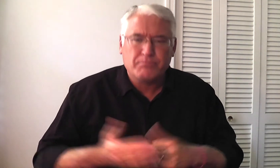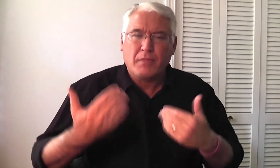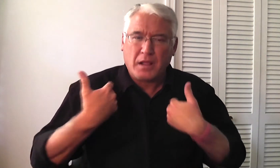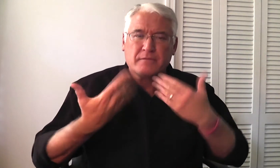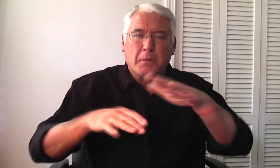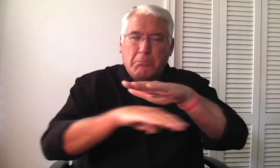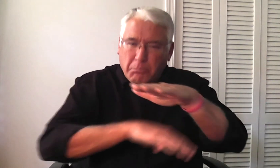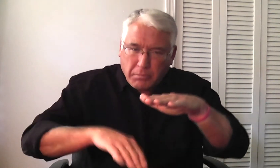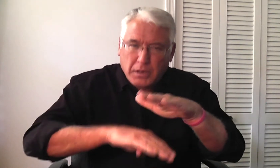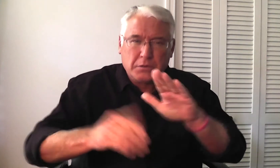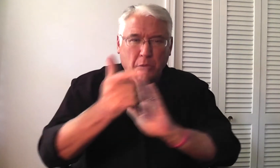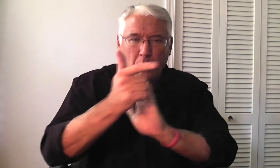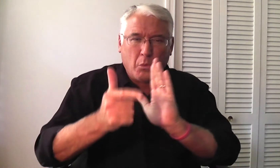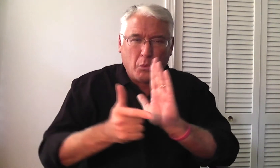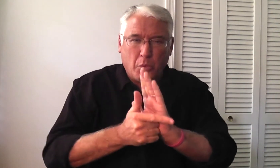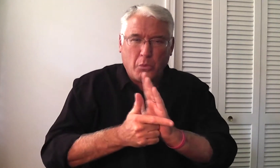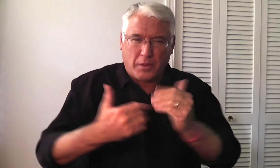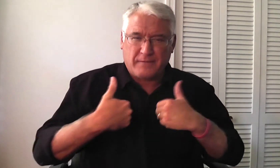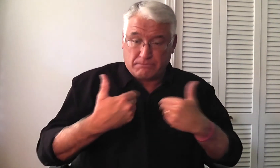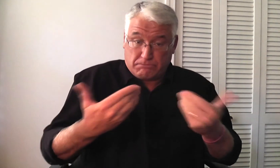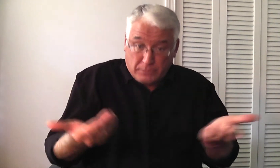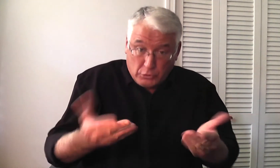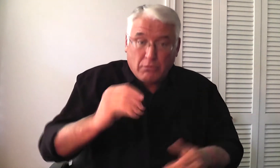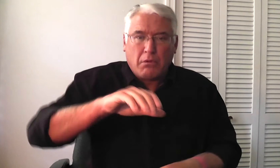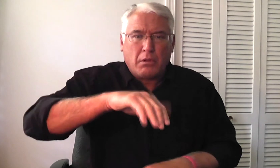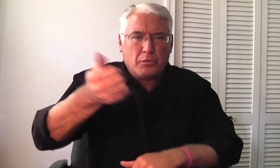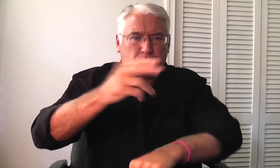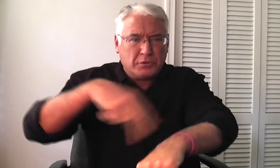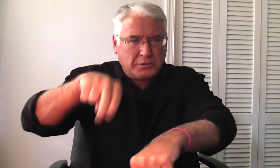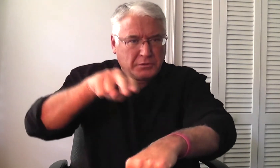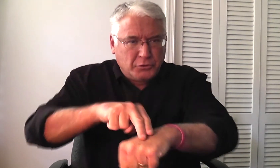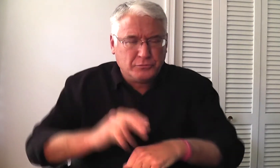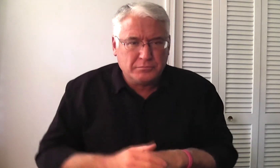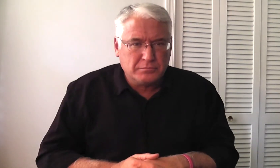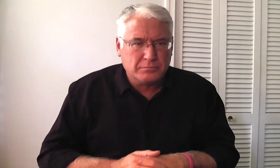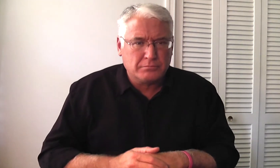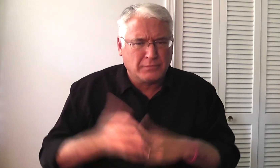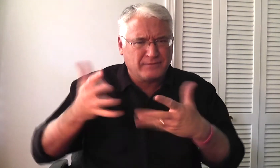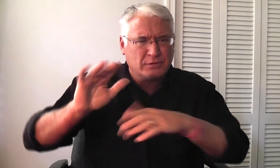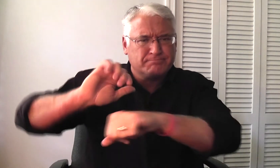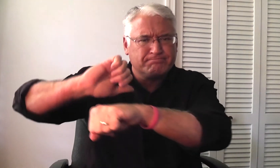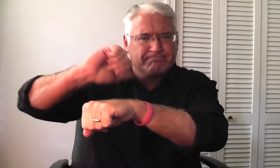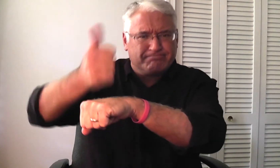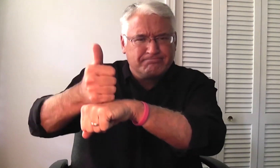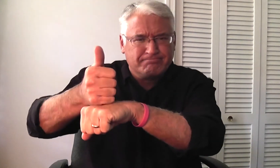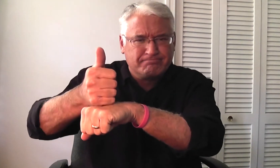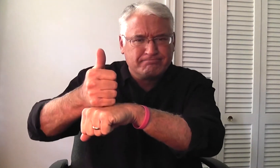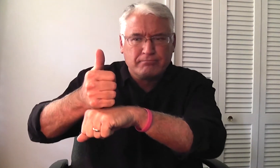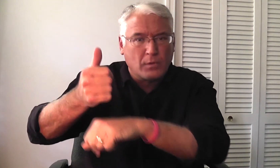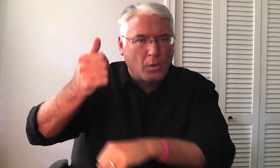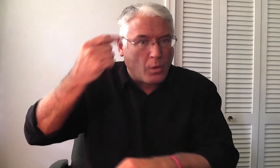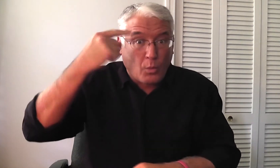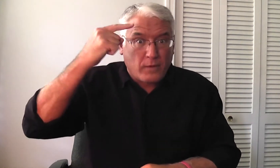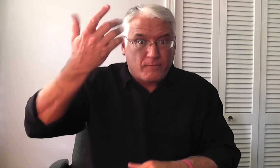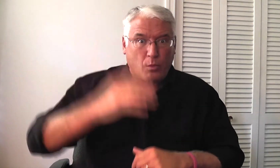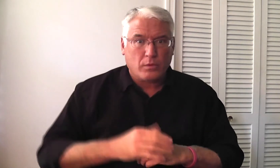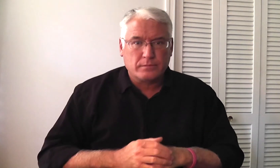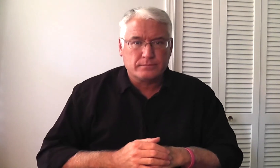general. There's a basis of the law here in this nation that has been established.